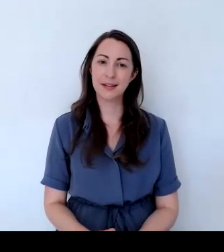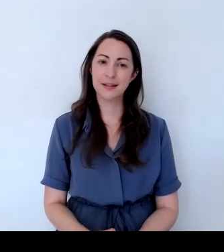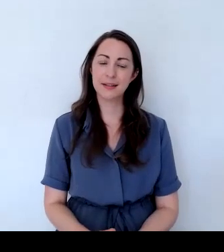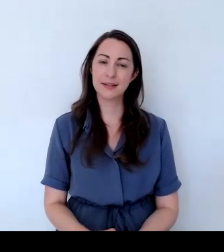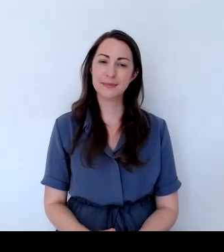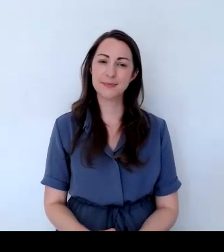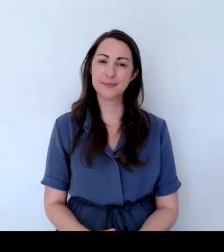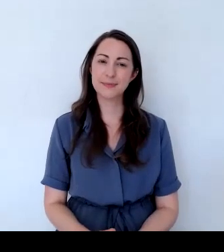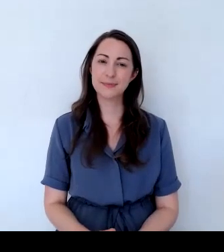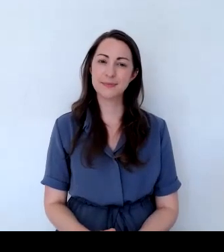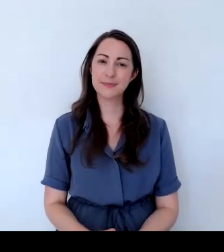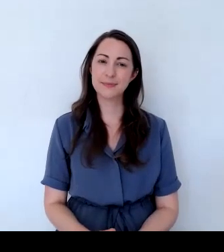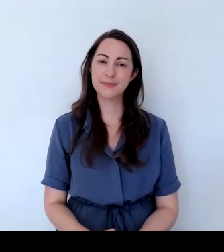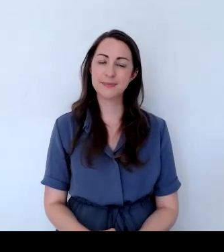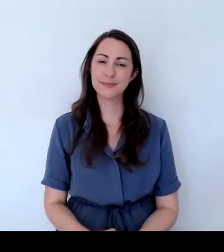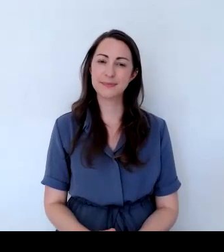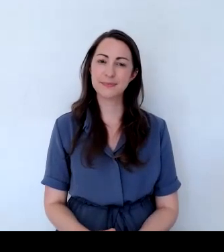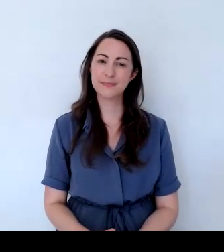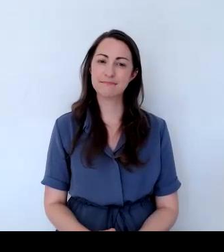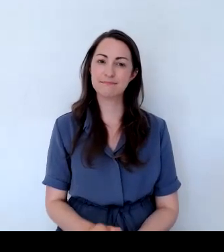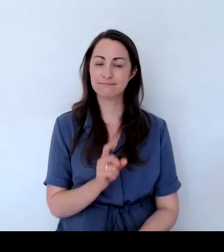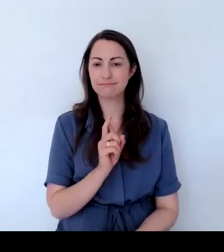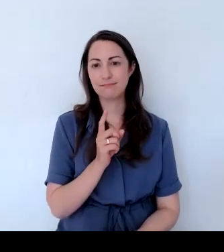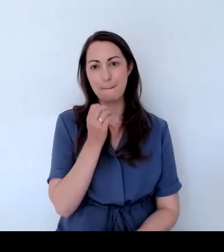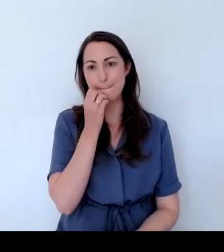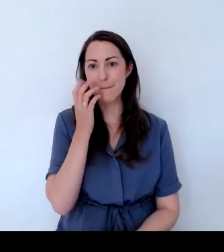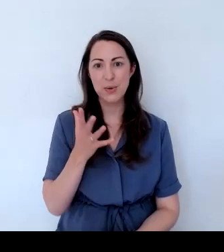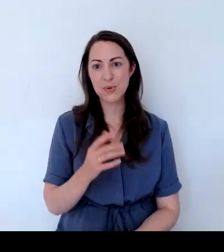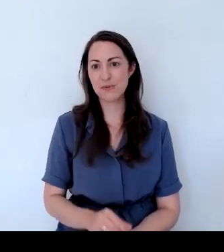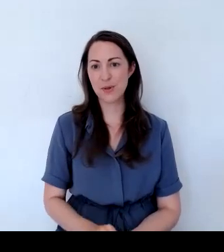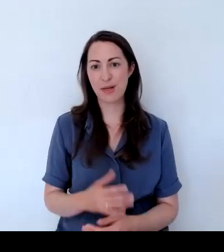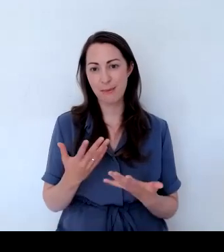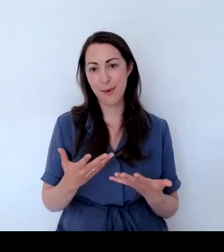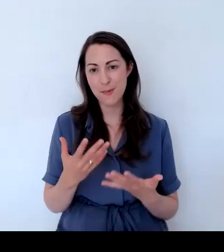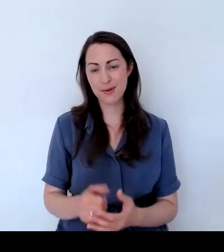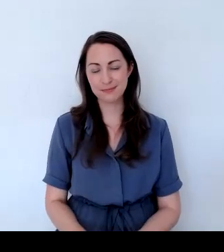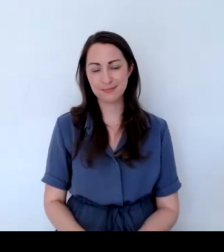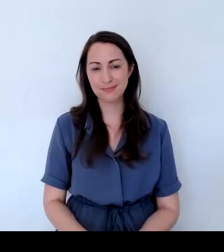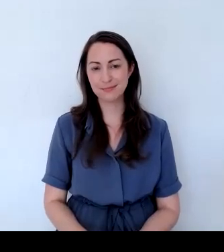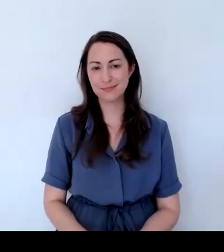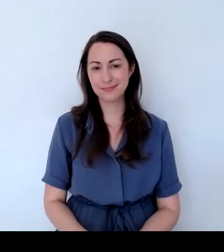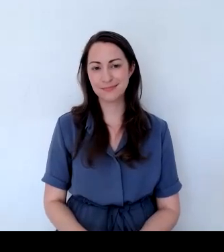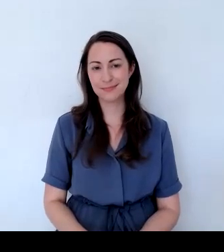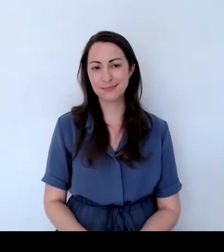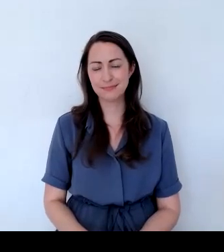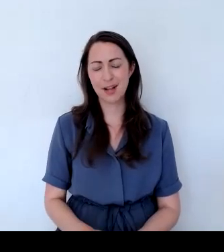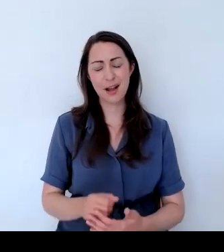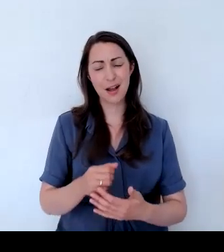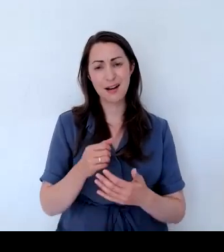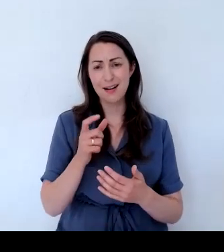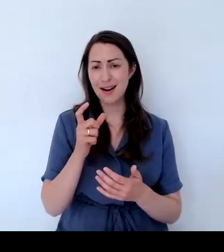But it really is beautiful at this time of year. And there are loads and loads of different varieties of